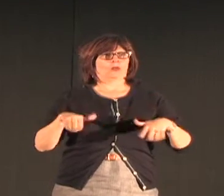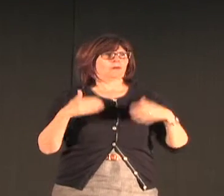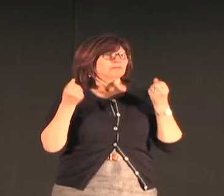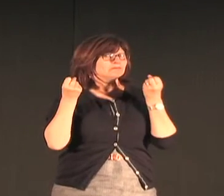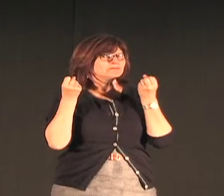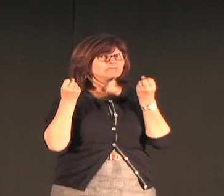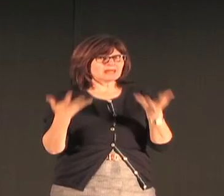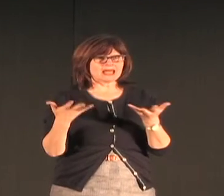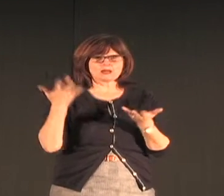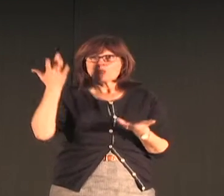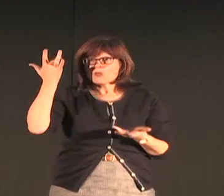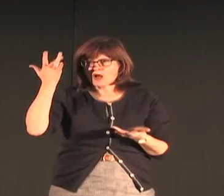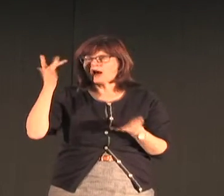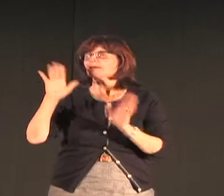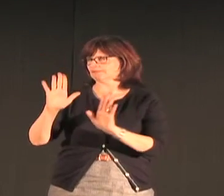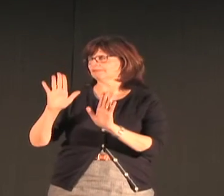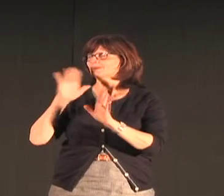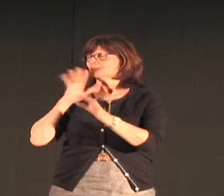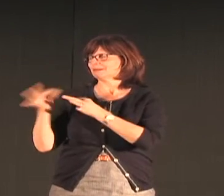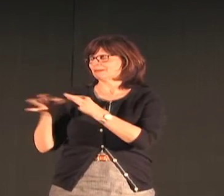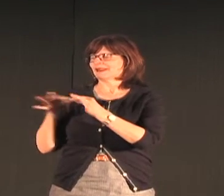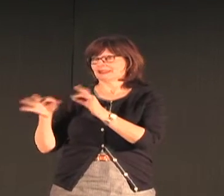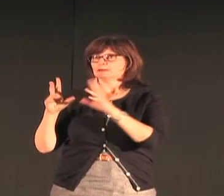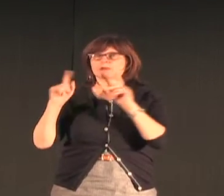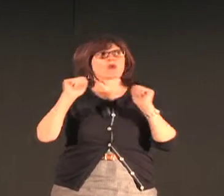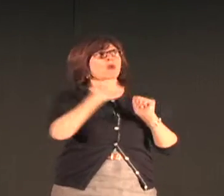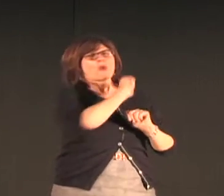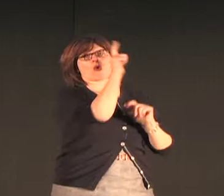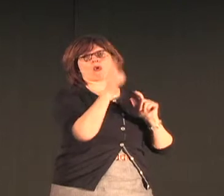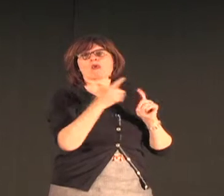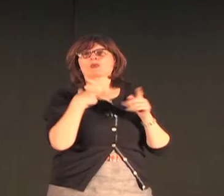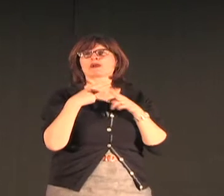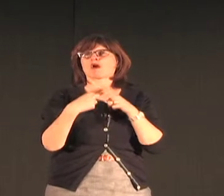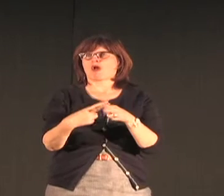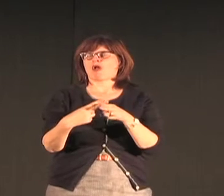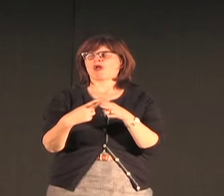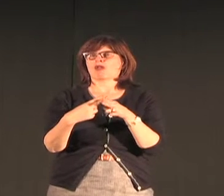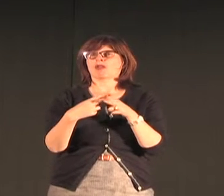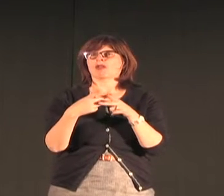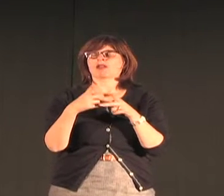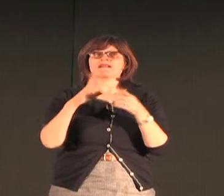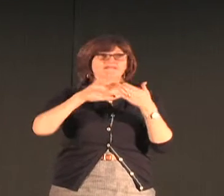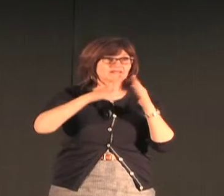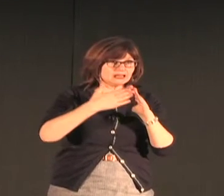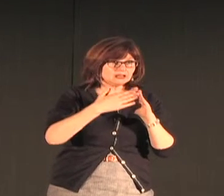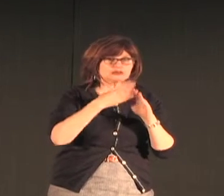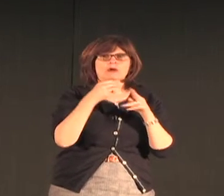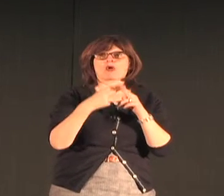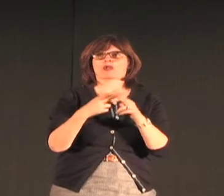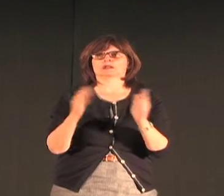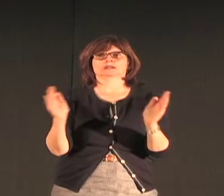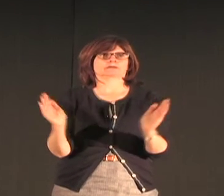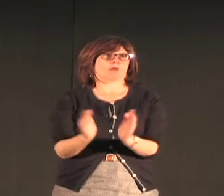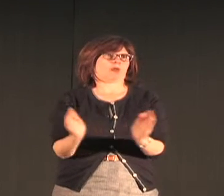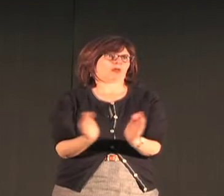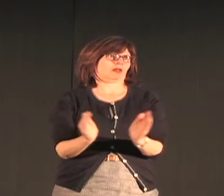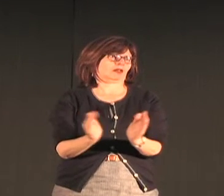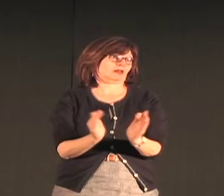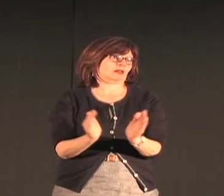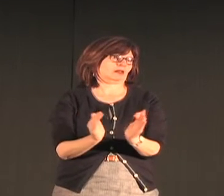Except for iSaid where there are between 125 and 150 users.